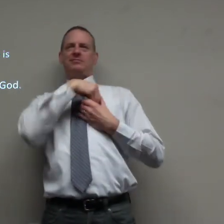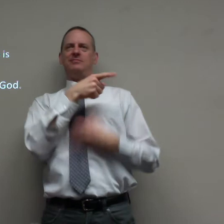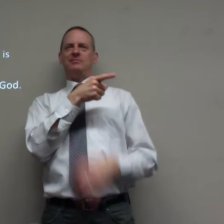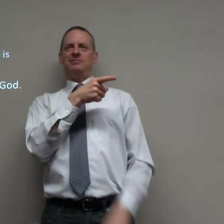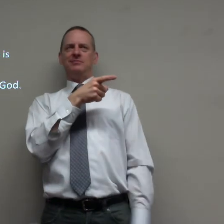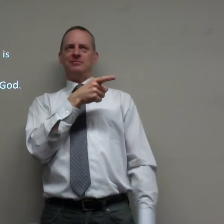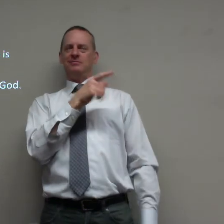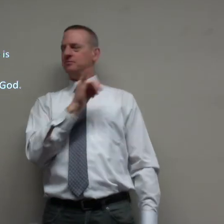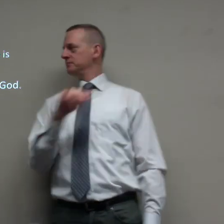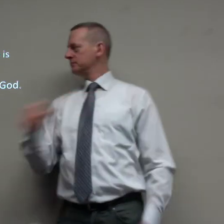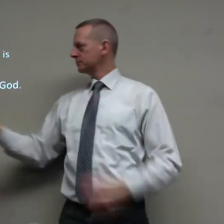sin is a part of them